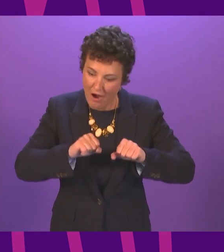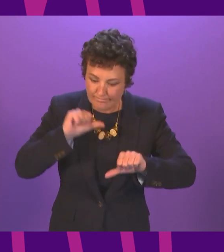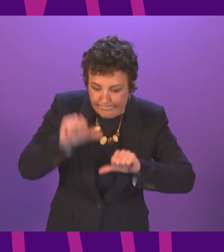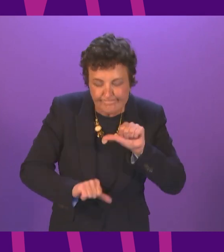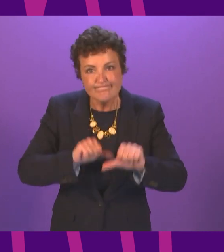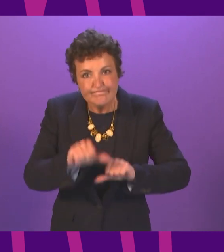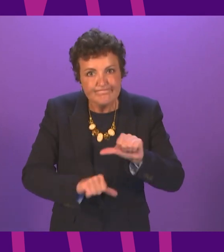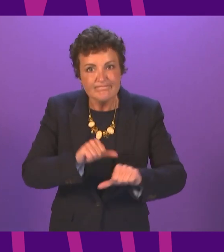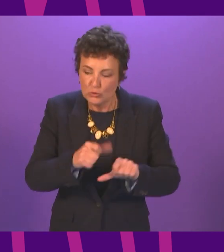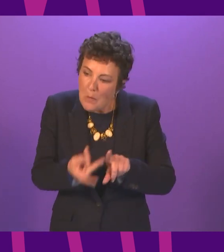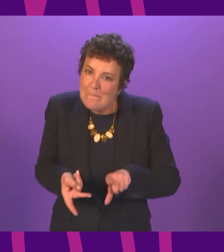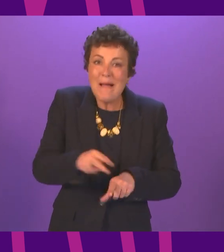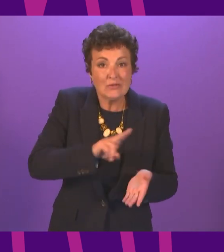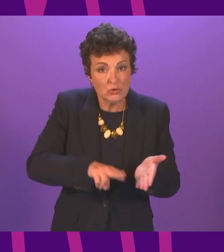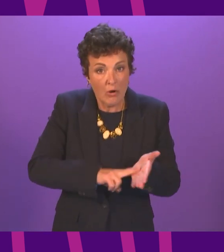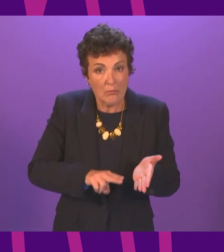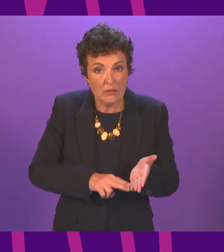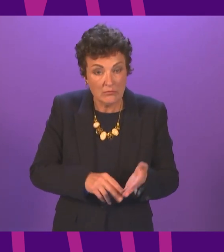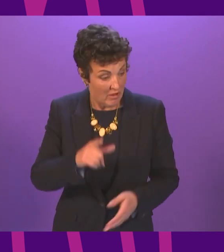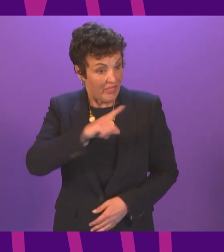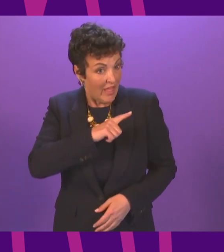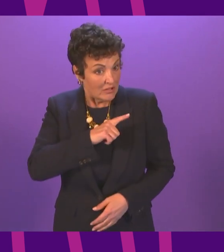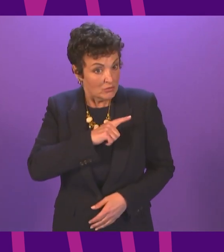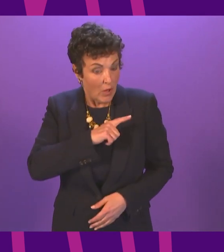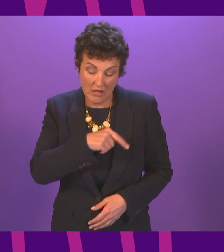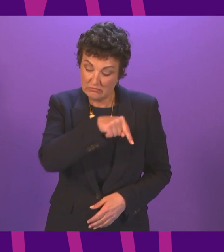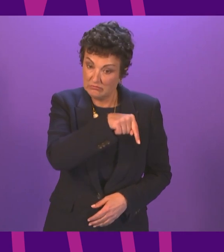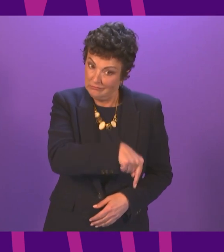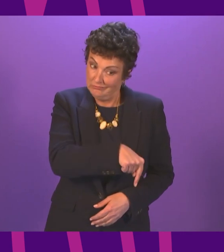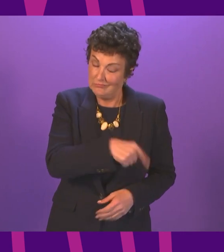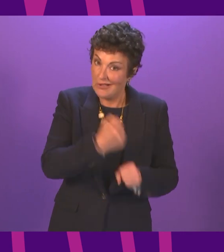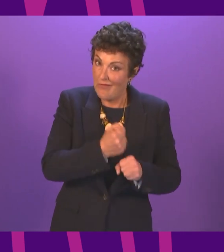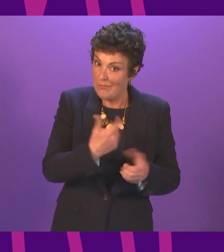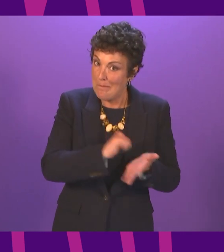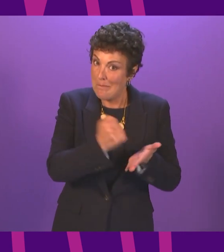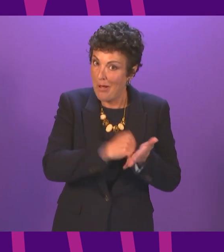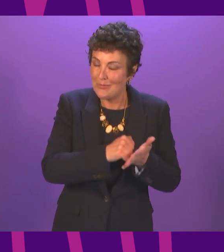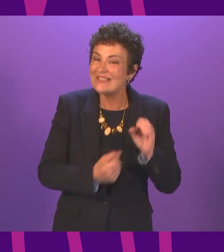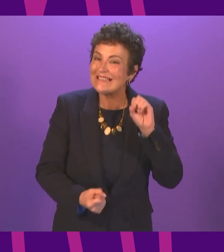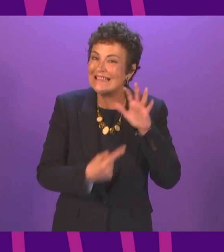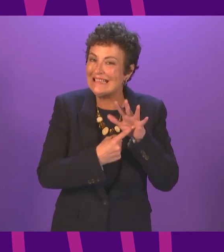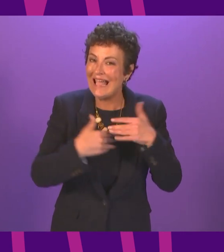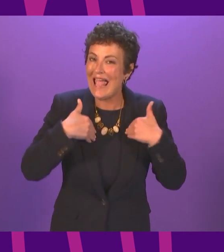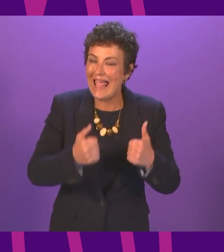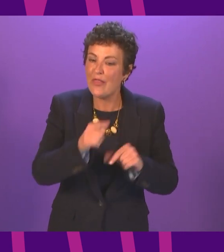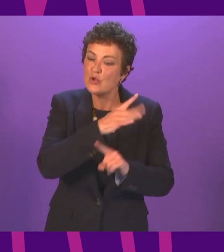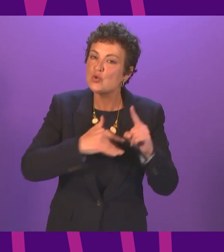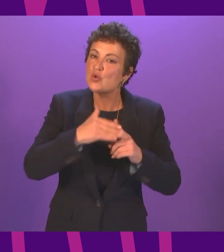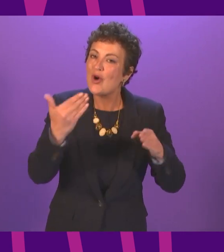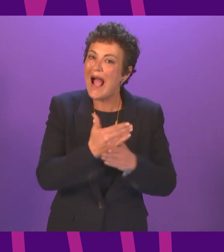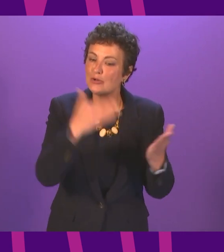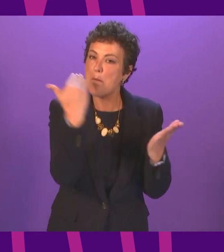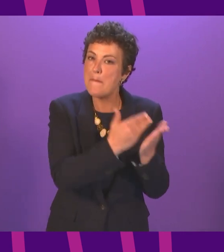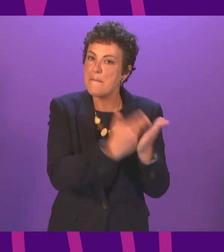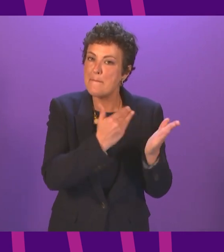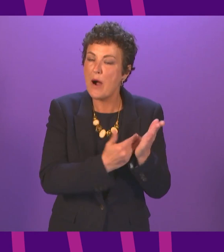recovery needs a quick response from Government, which is why we have published the key health, social and economic actions we will take within